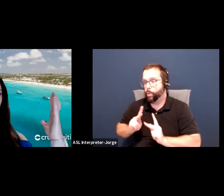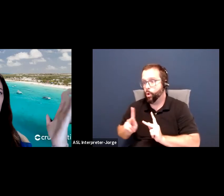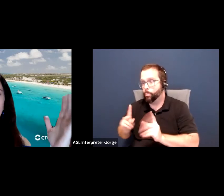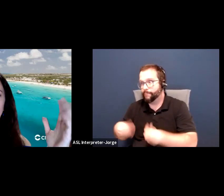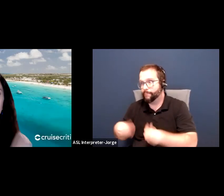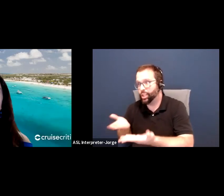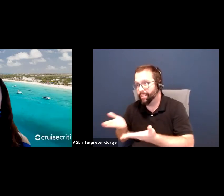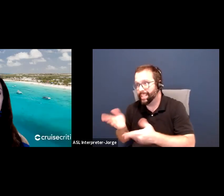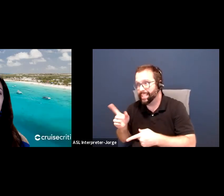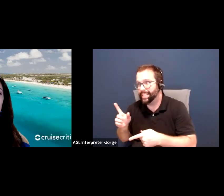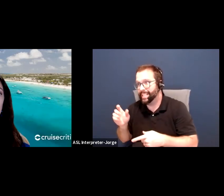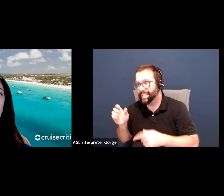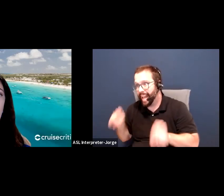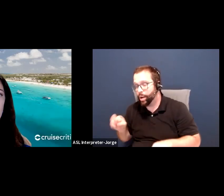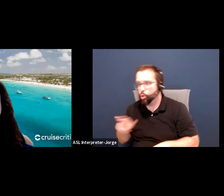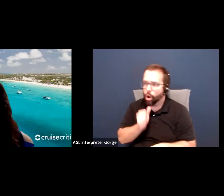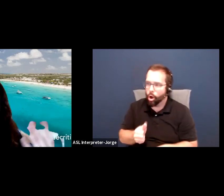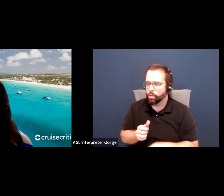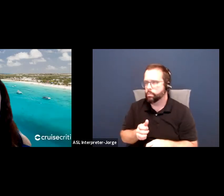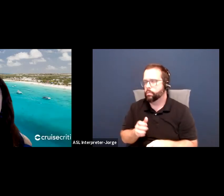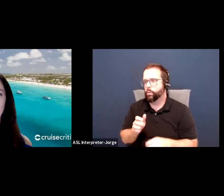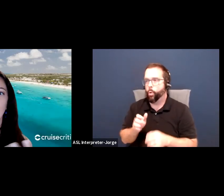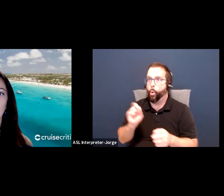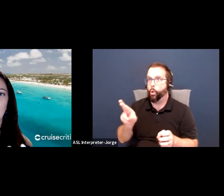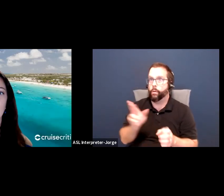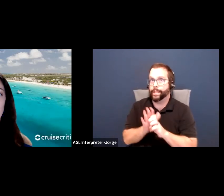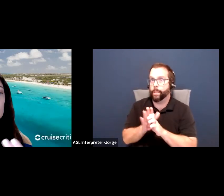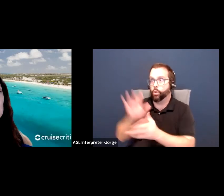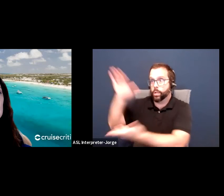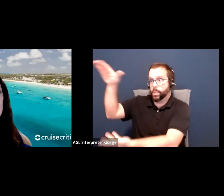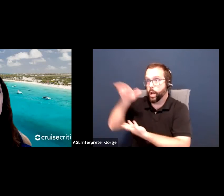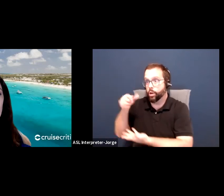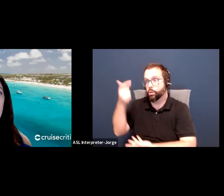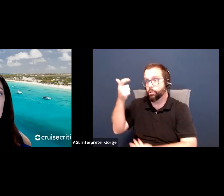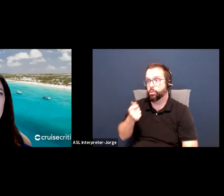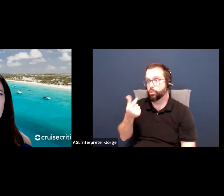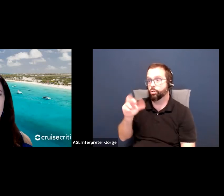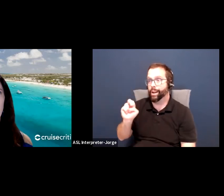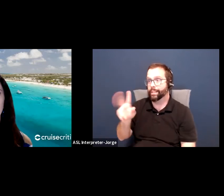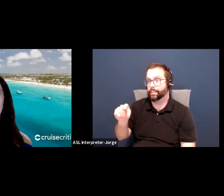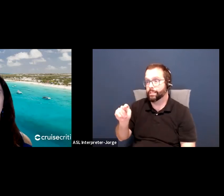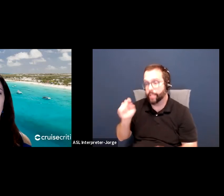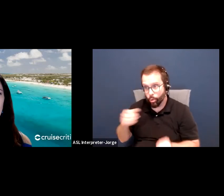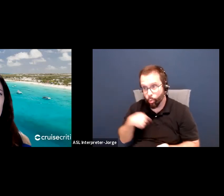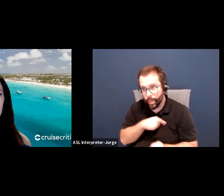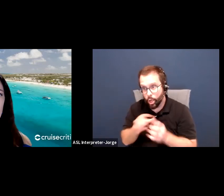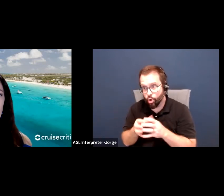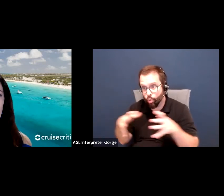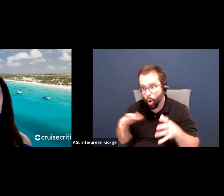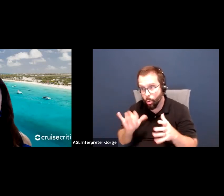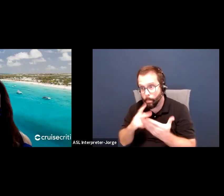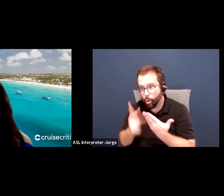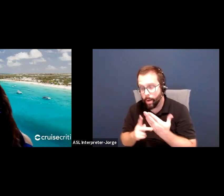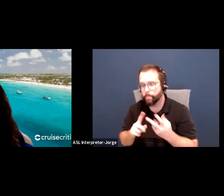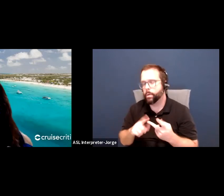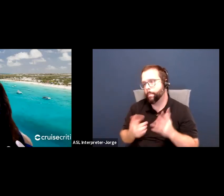we just got a grant? Do we want to stop, which youth transitions, we wouldn't. But in some of these instances, you might find that there's a program that just isn't